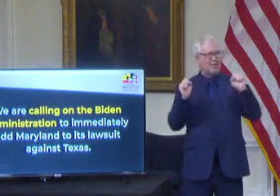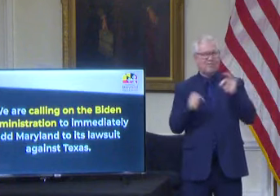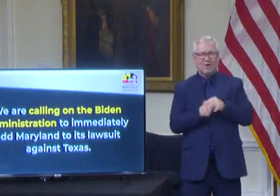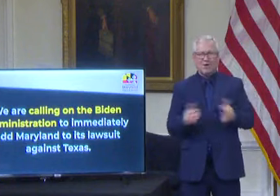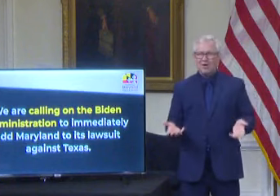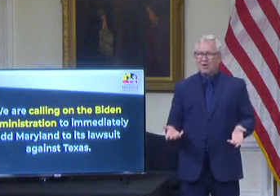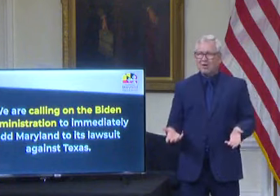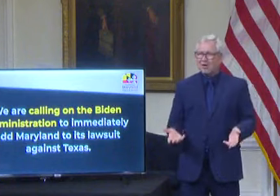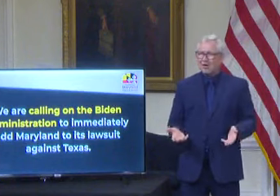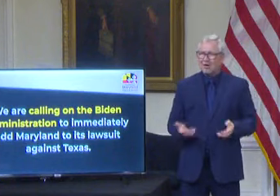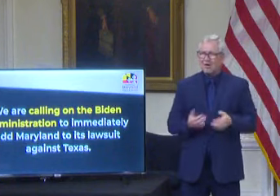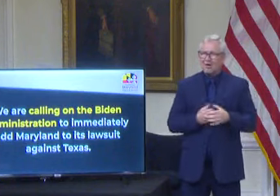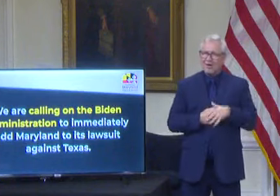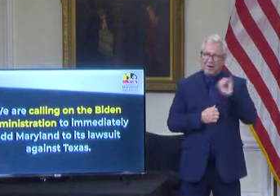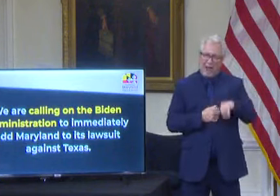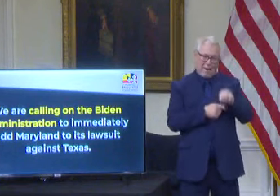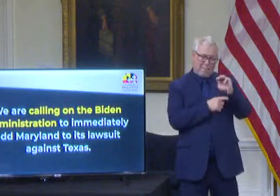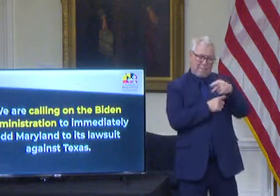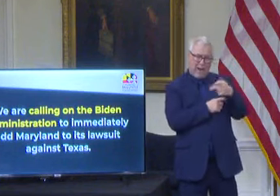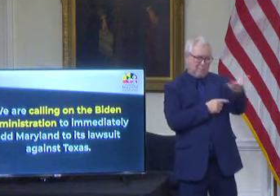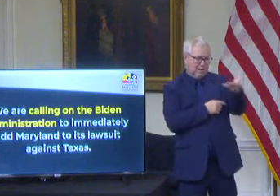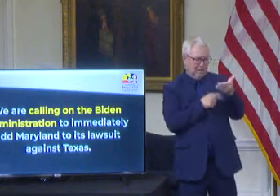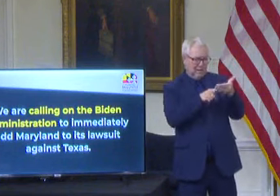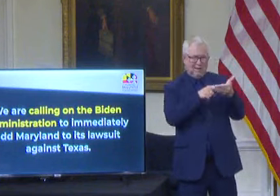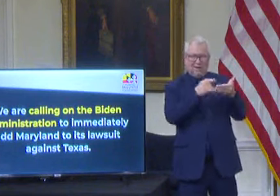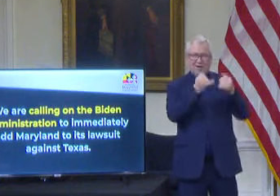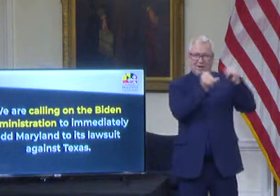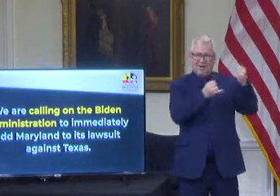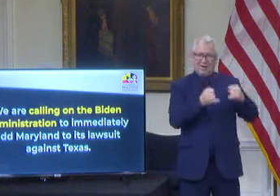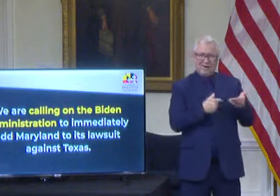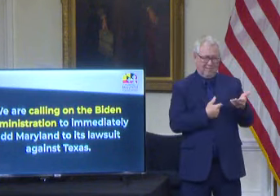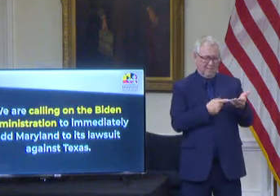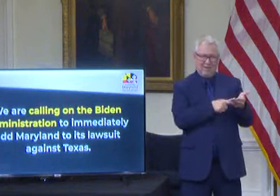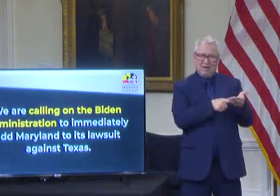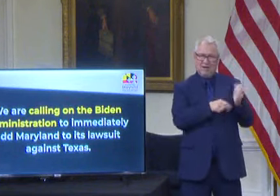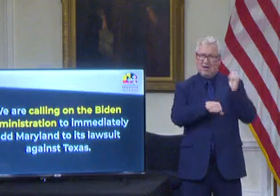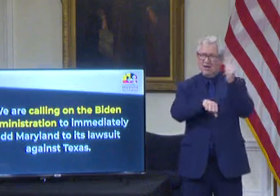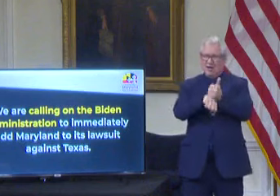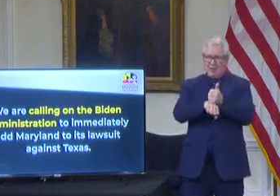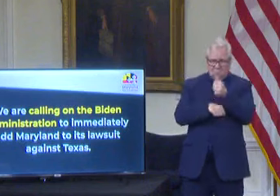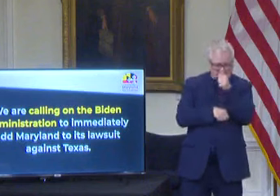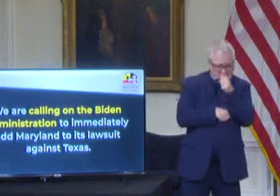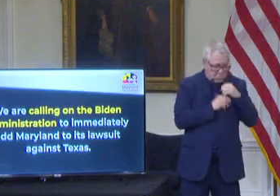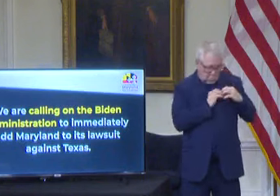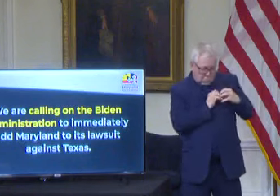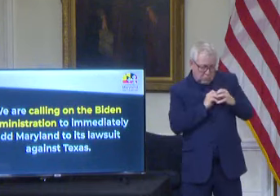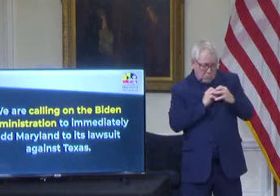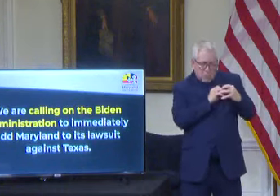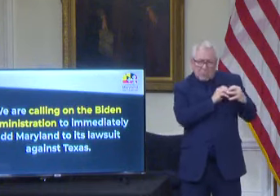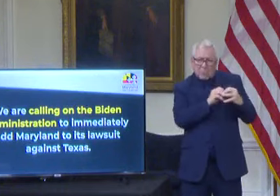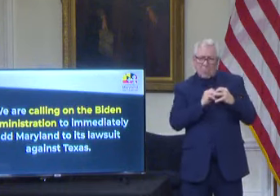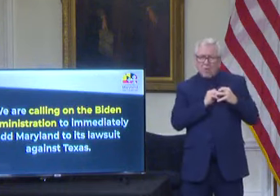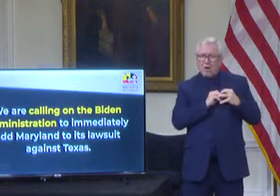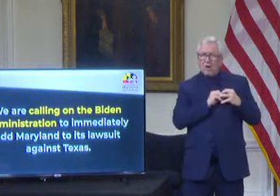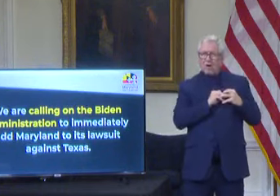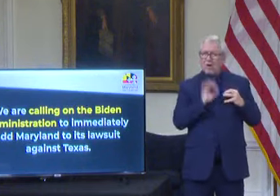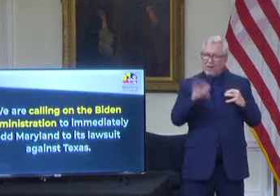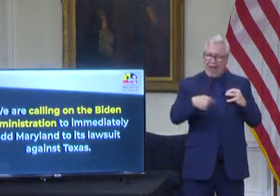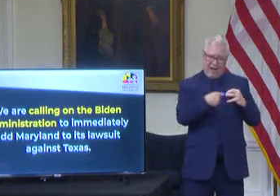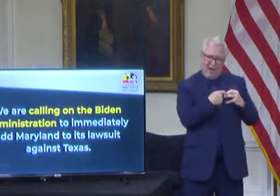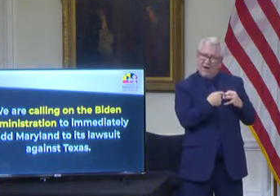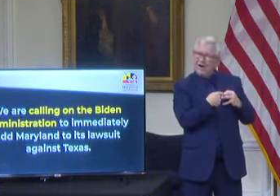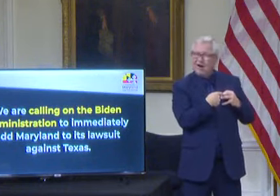congressional map drawn in back rooms by party bosses in Annapolis makes a mockery